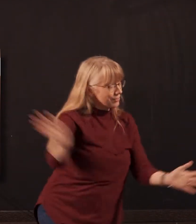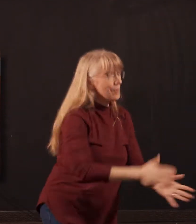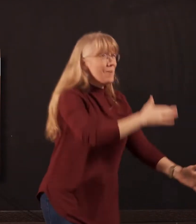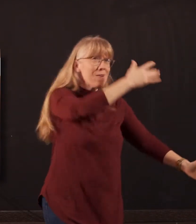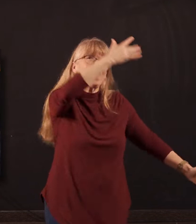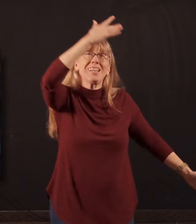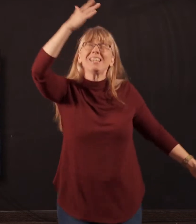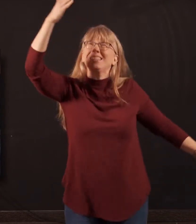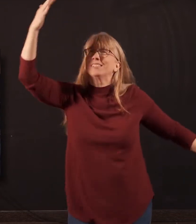glory. glory.